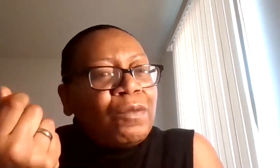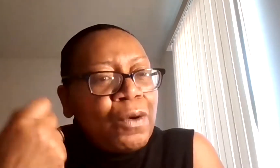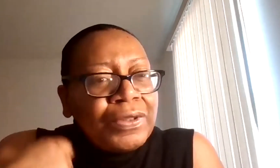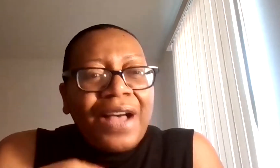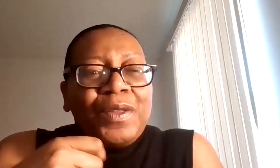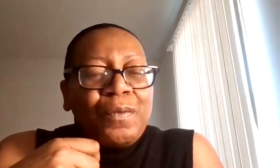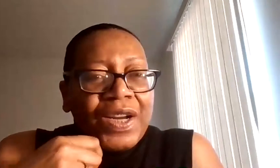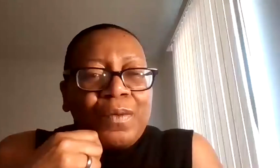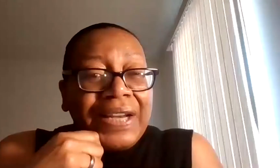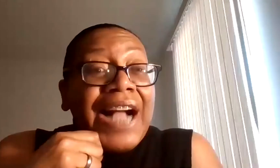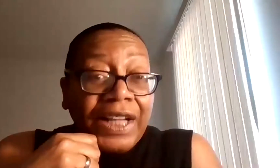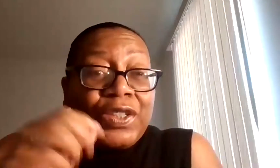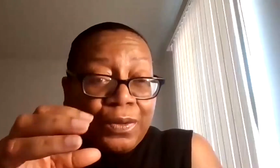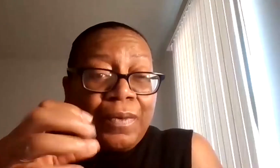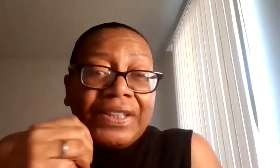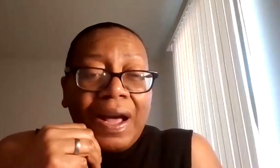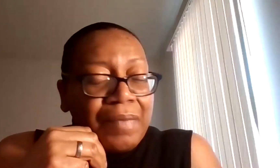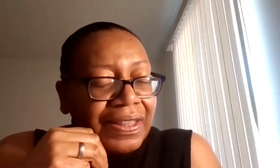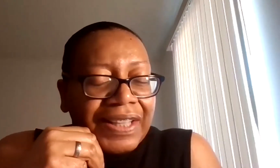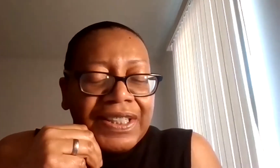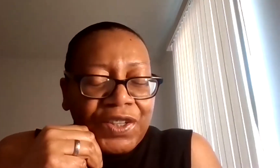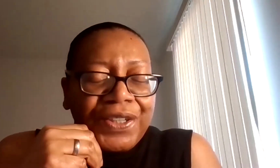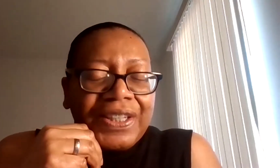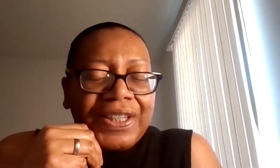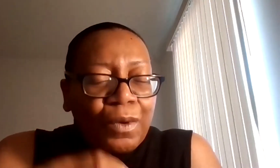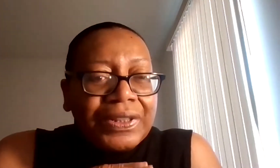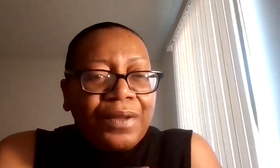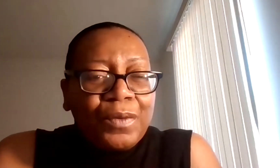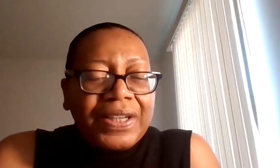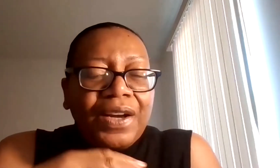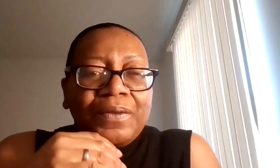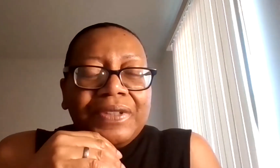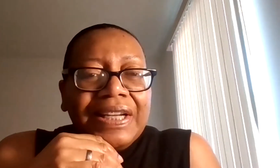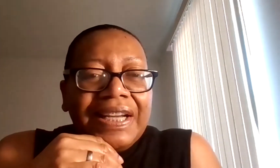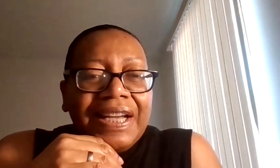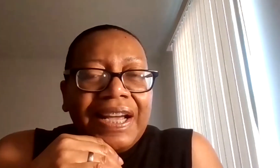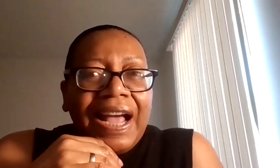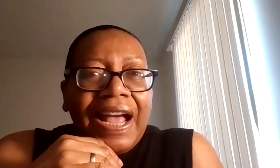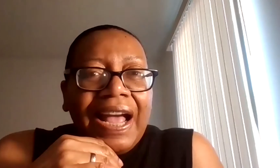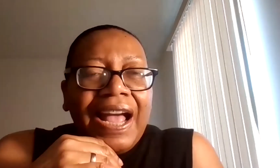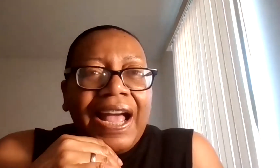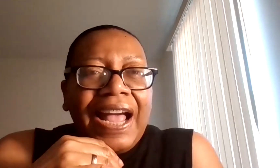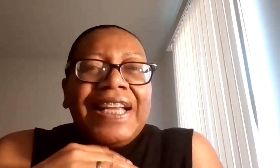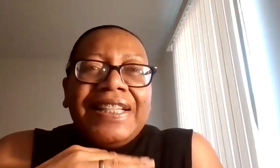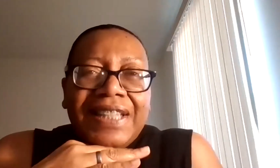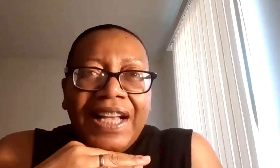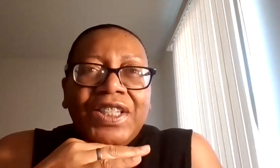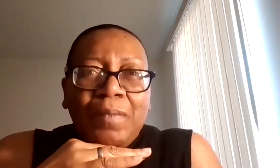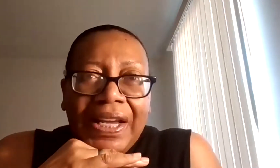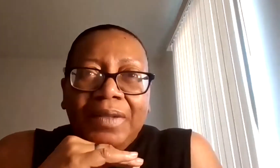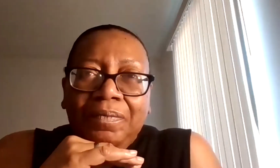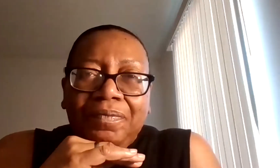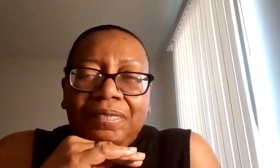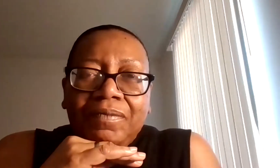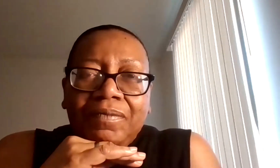And I rolled down the window when he got to the window. made that decision and I rolled down the window. And he said